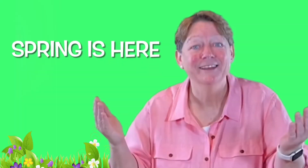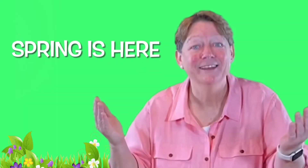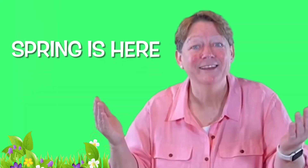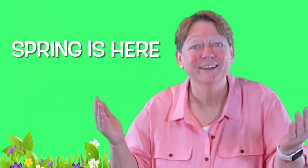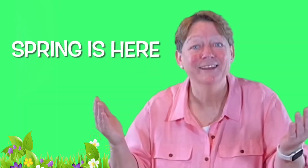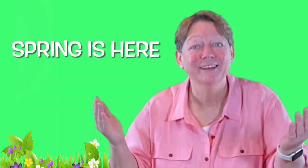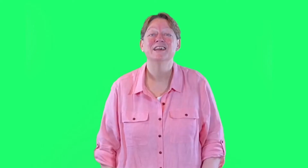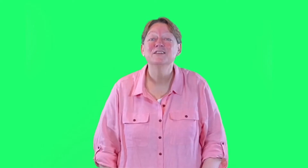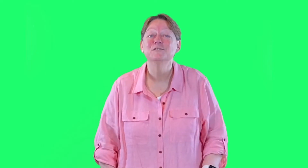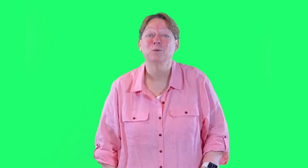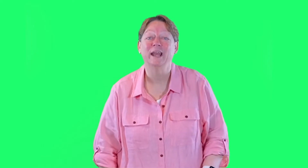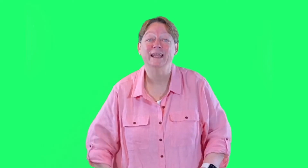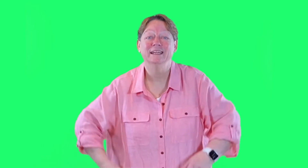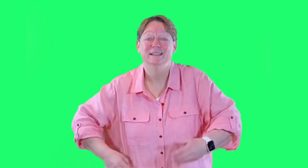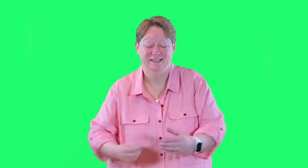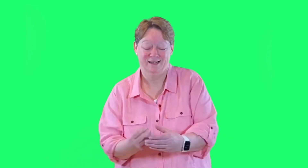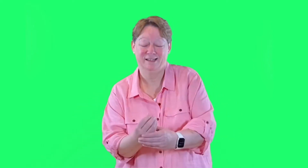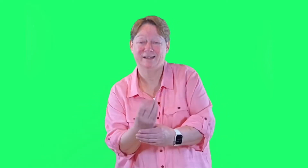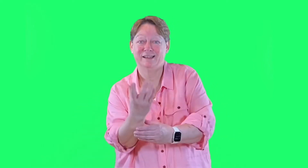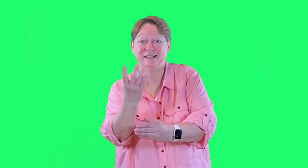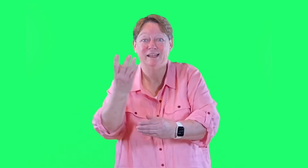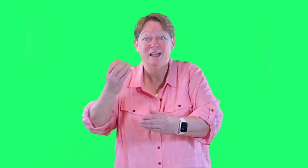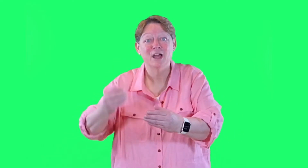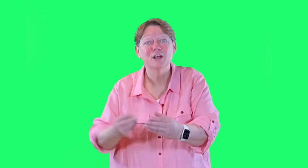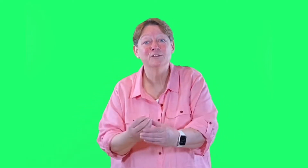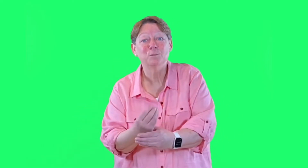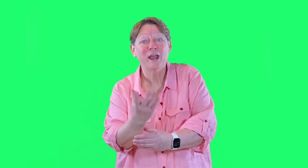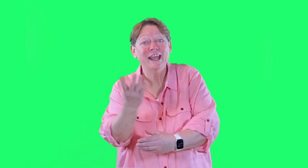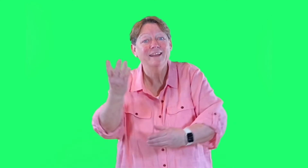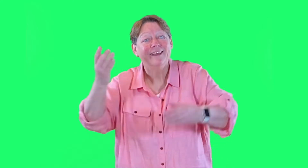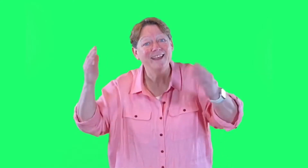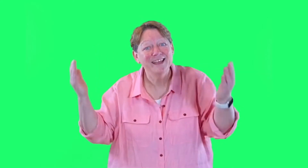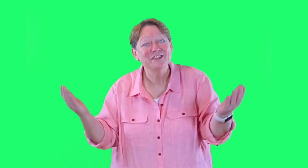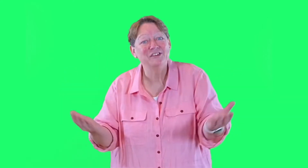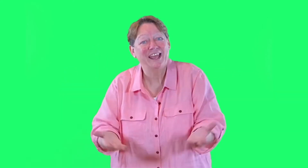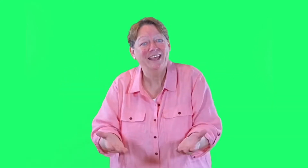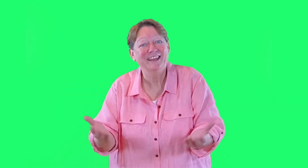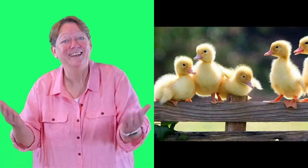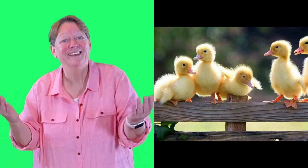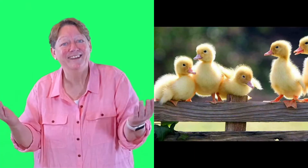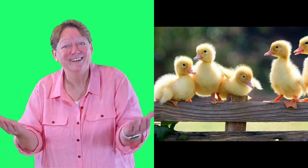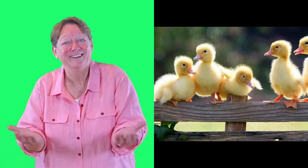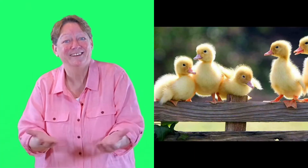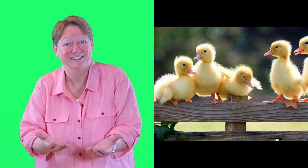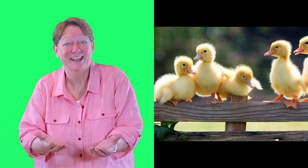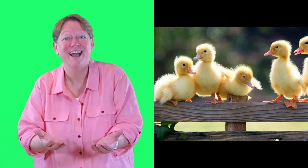Spring. Spring is here. Yeah.